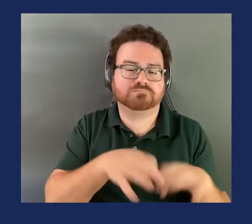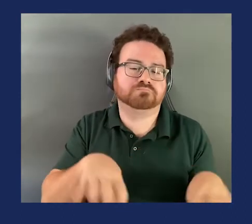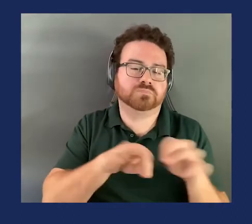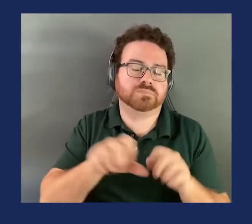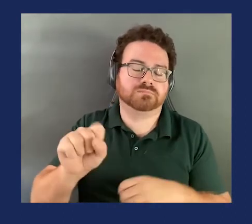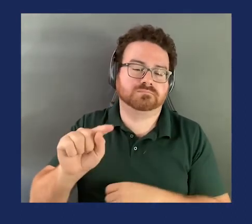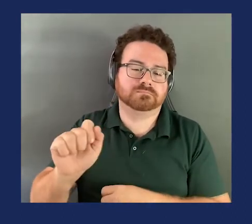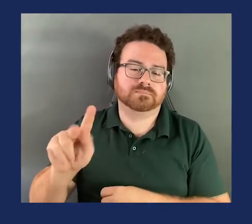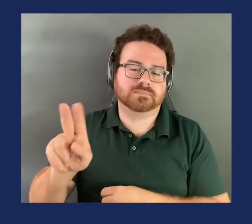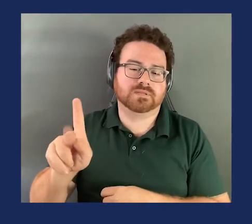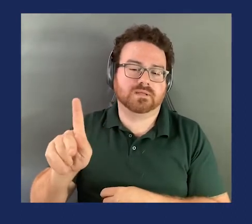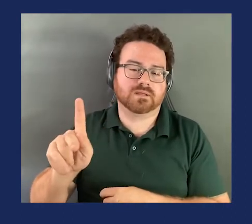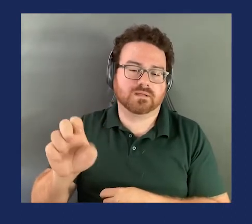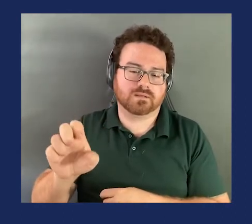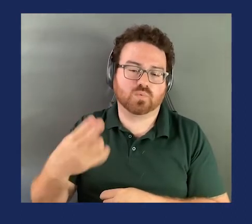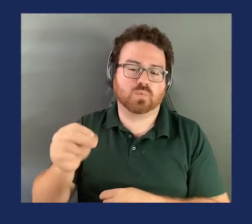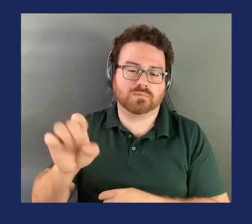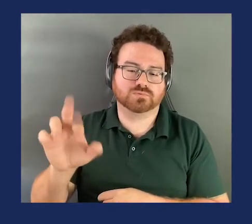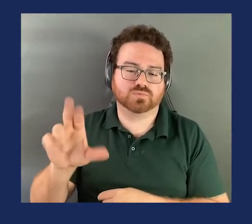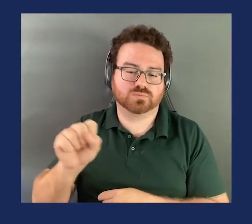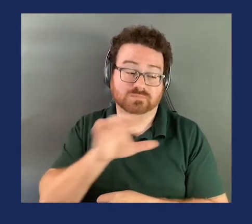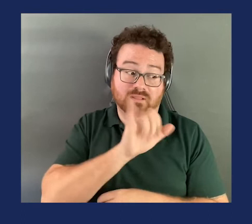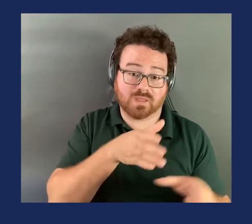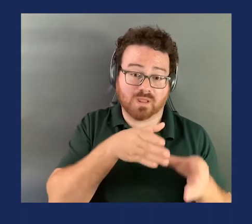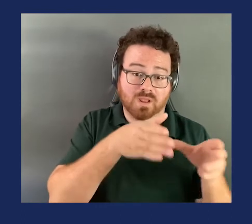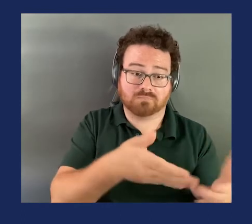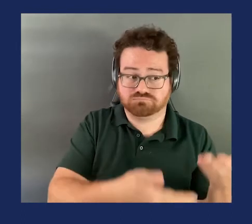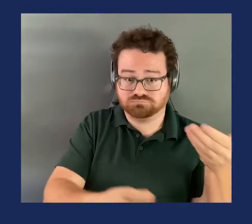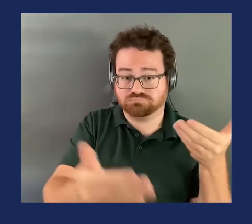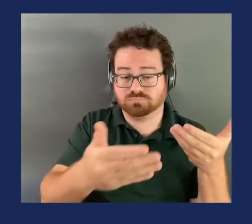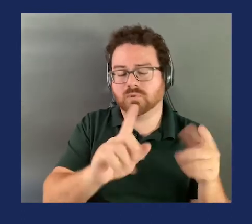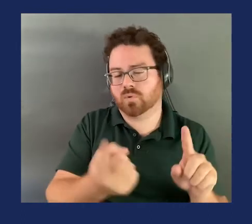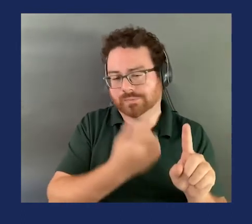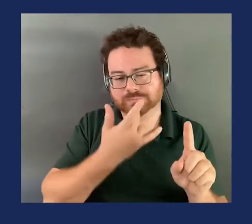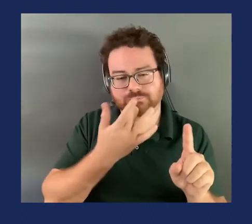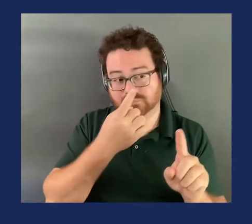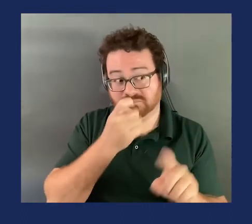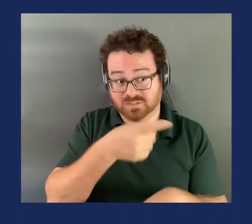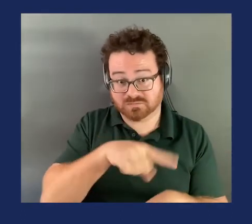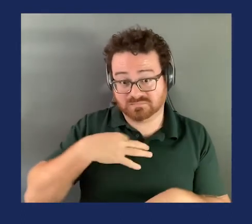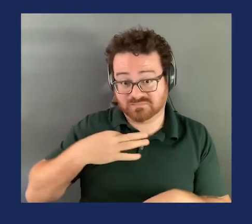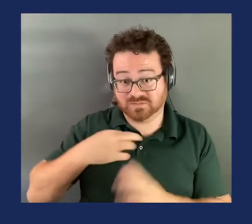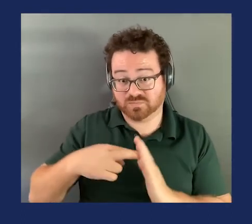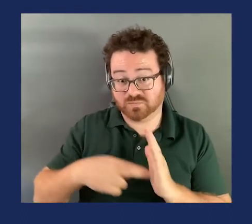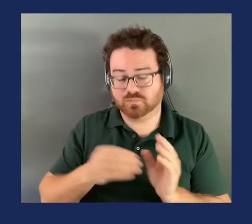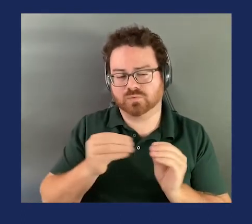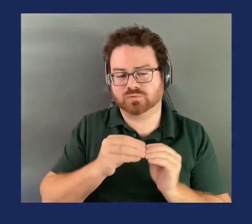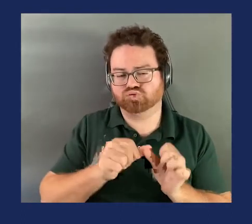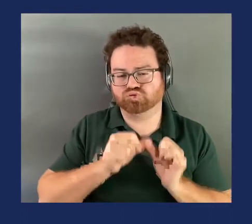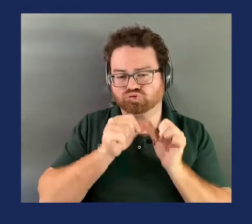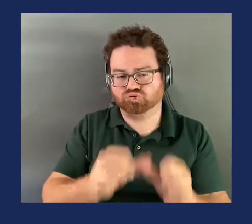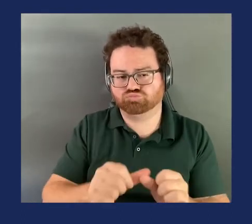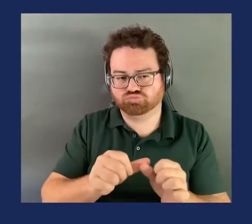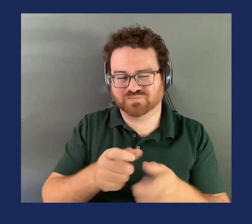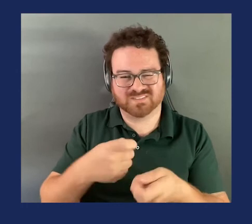That path forward is always preferable because those voluntary rules do tend to be more durable than a final